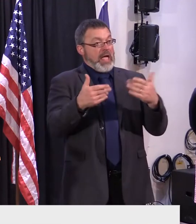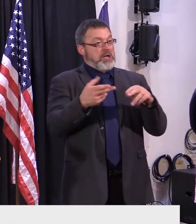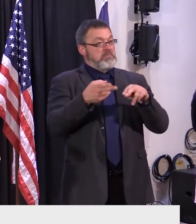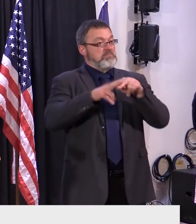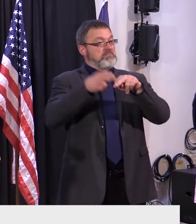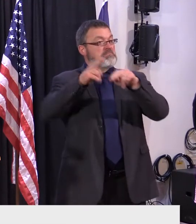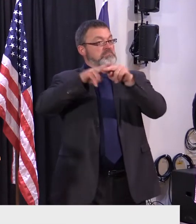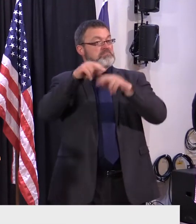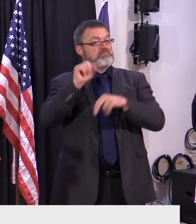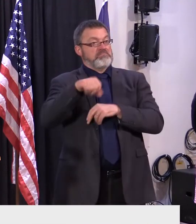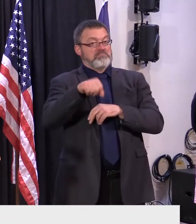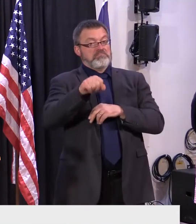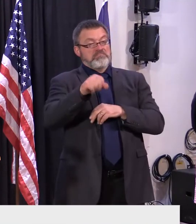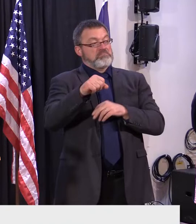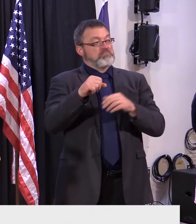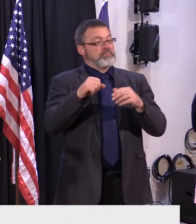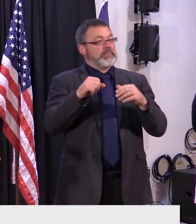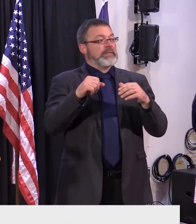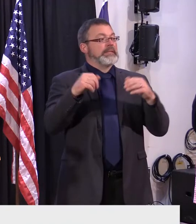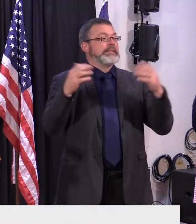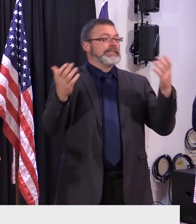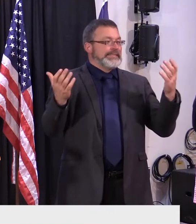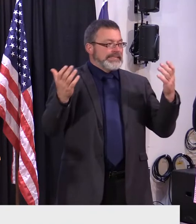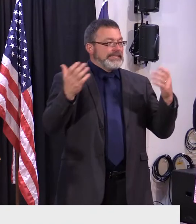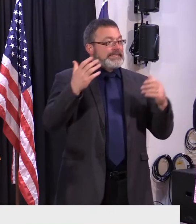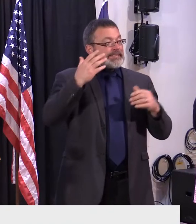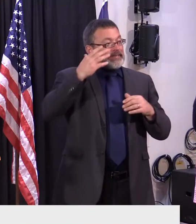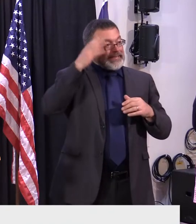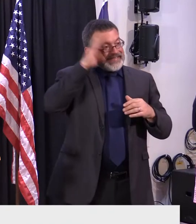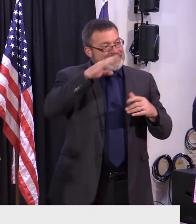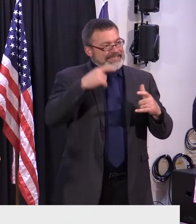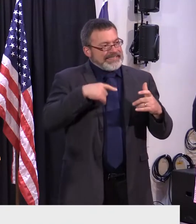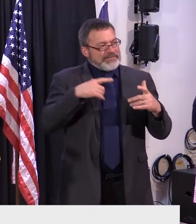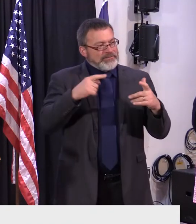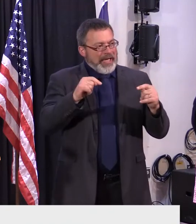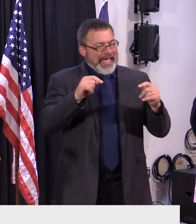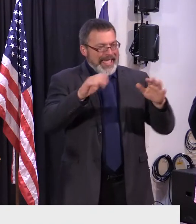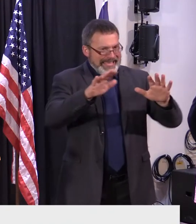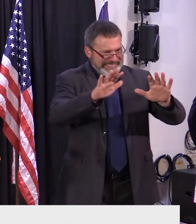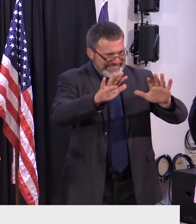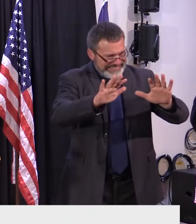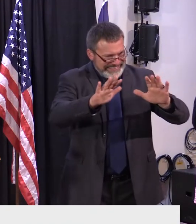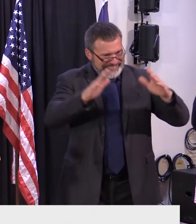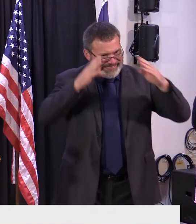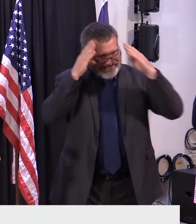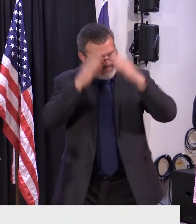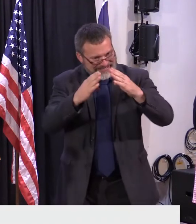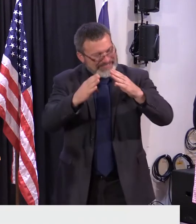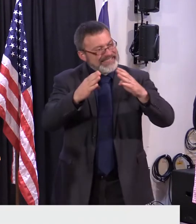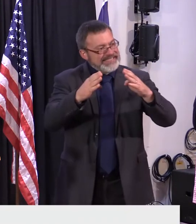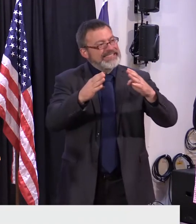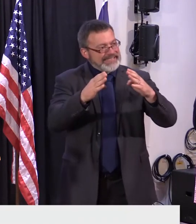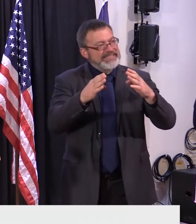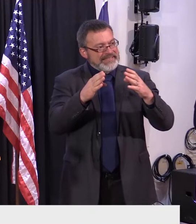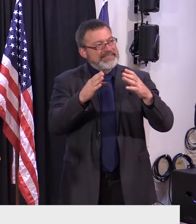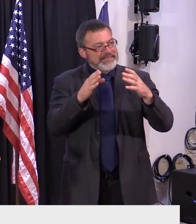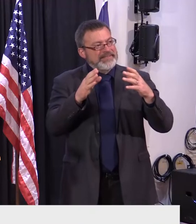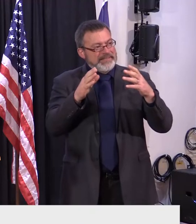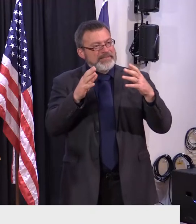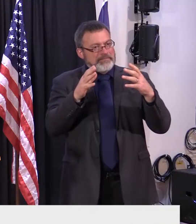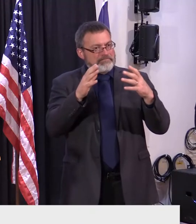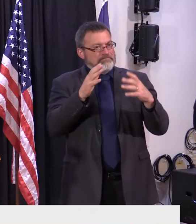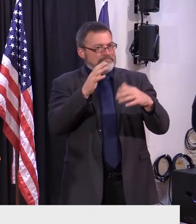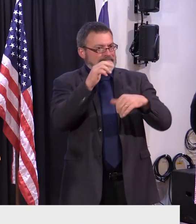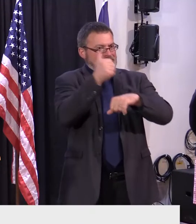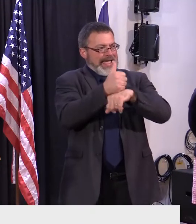it's something again we're trying to refocus and we're trying to collaborate amongst different uh entities within state